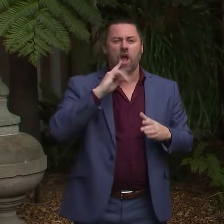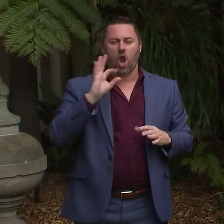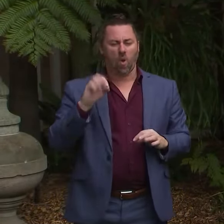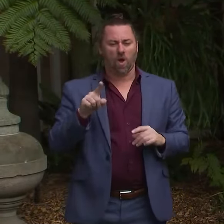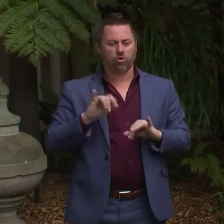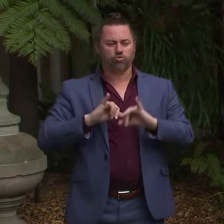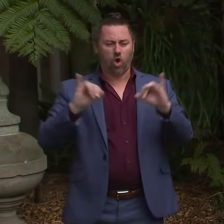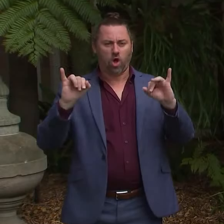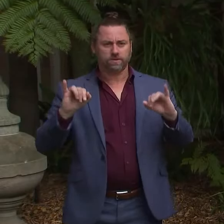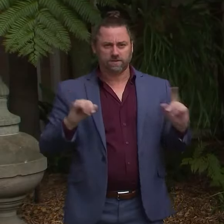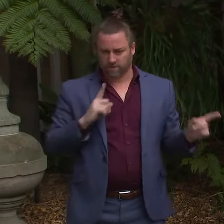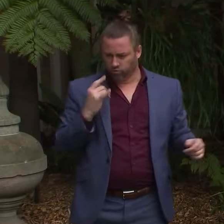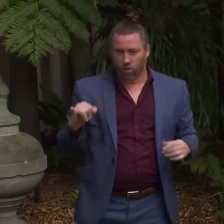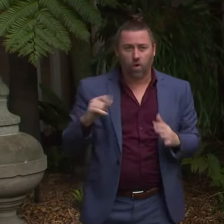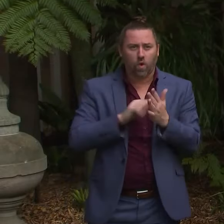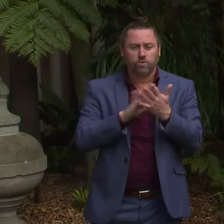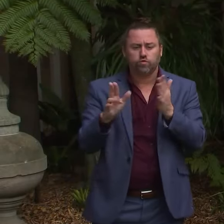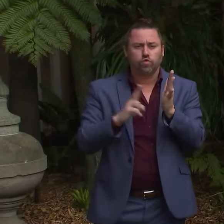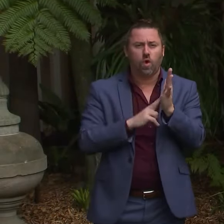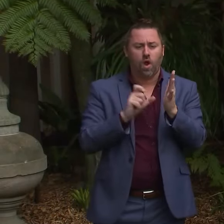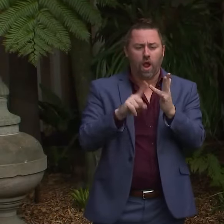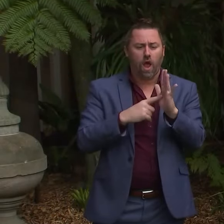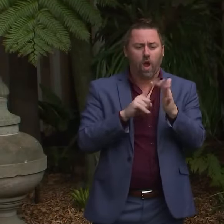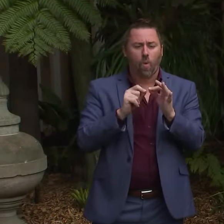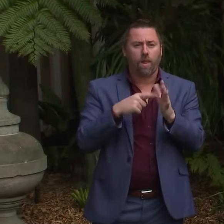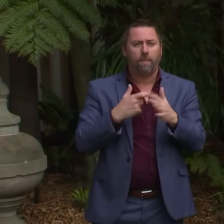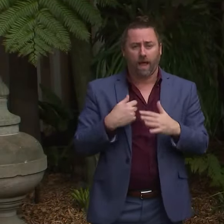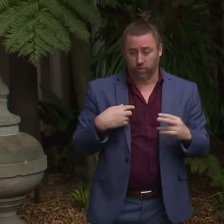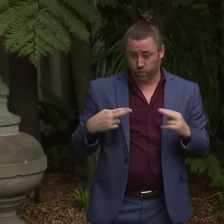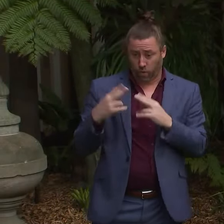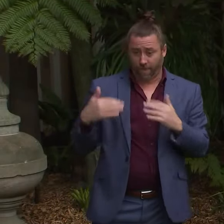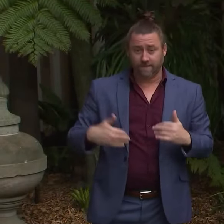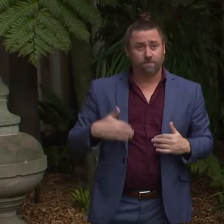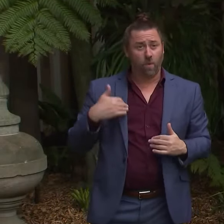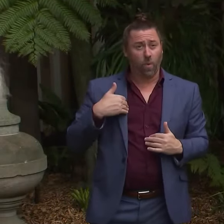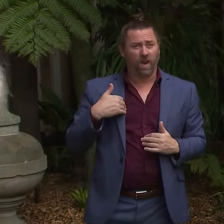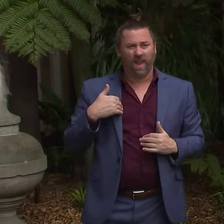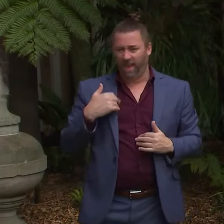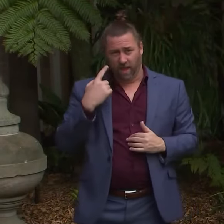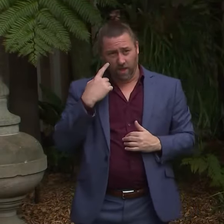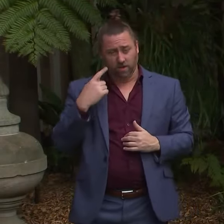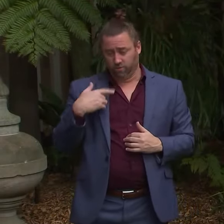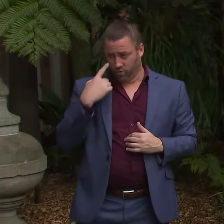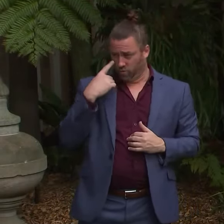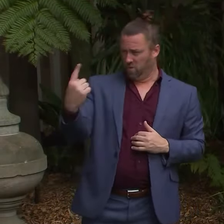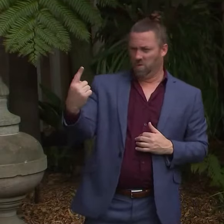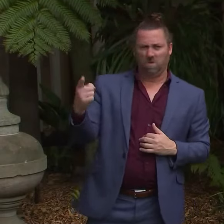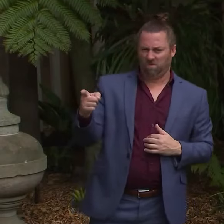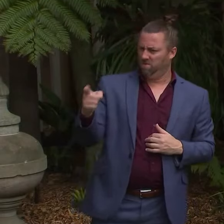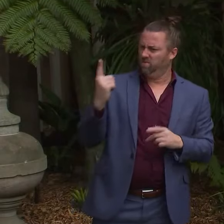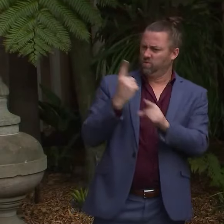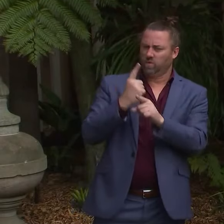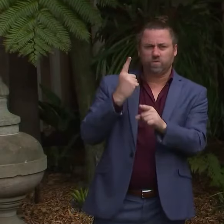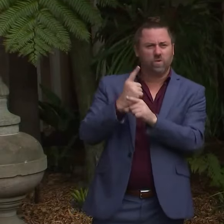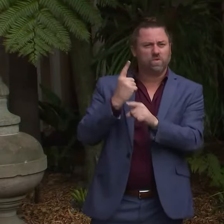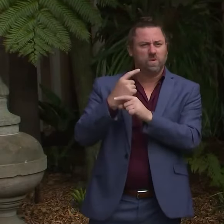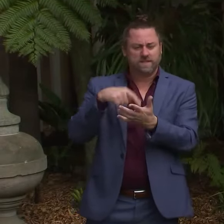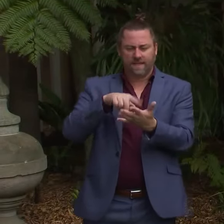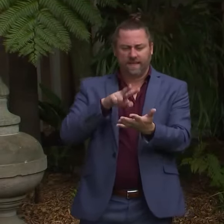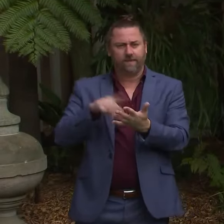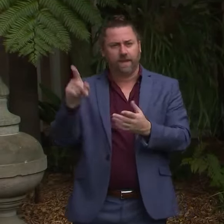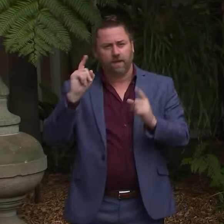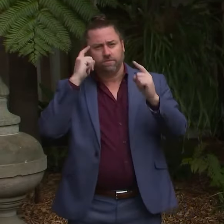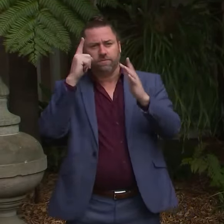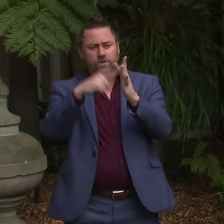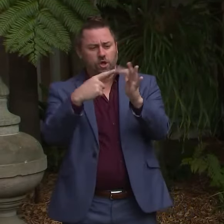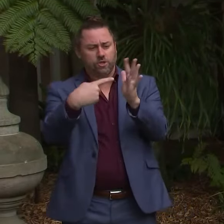Well, he's wrong. Uh, and I saw him this morning on a morning program, uh, talking about how he's got concerns